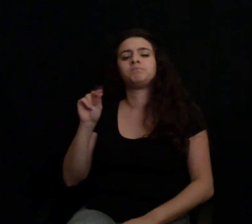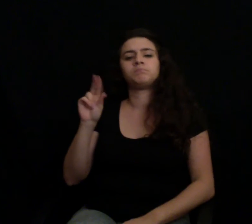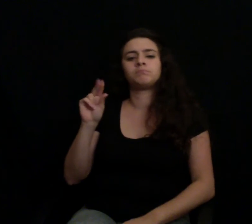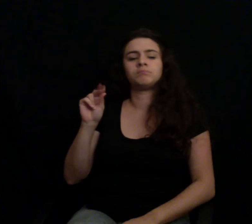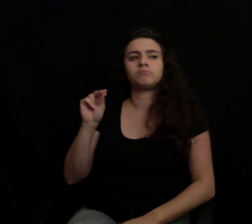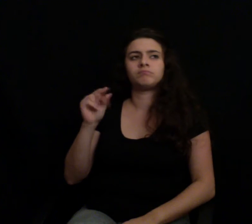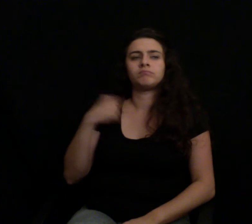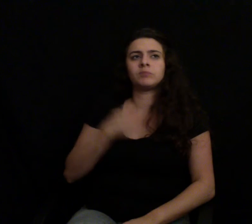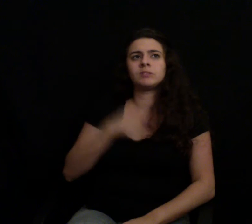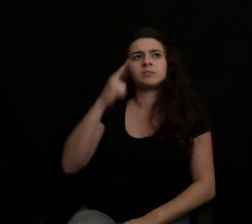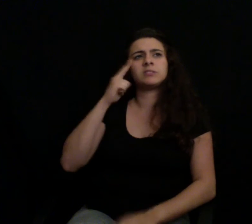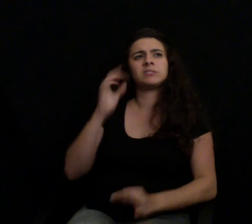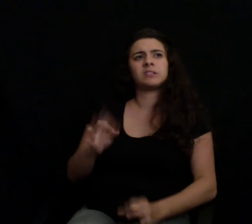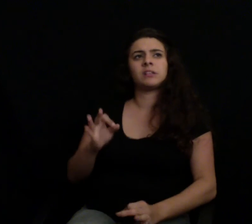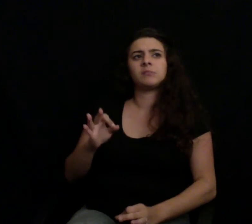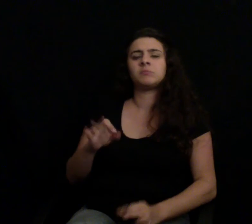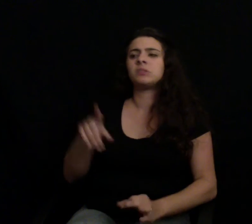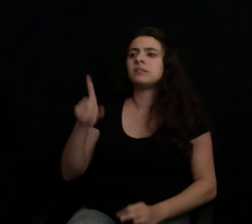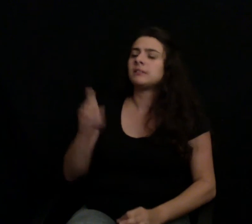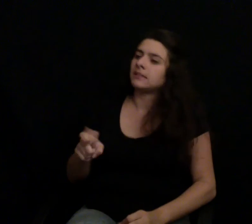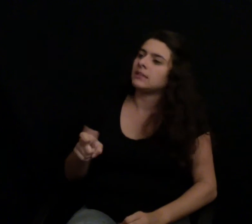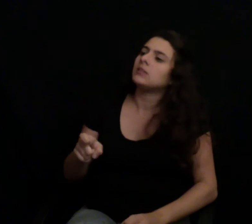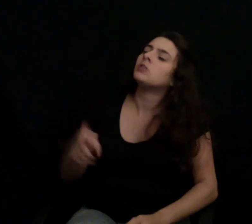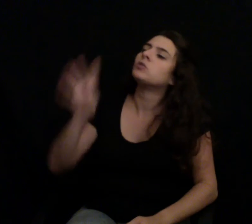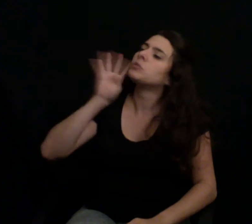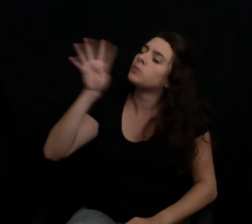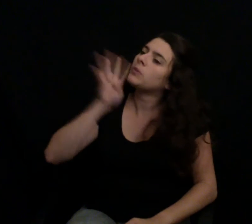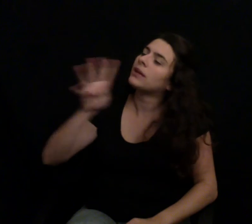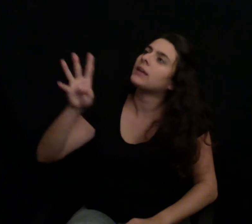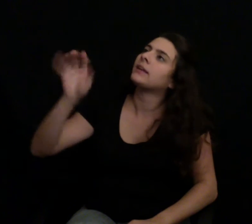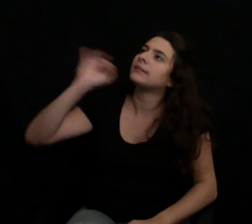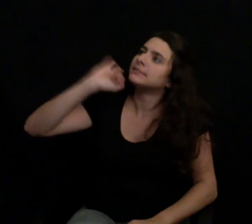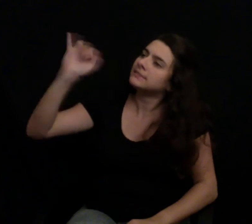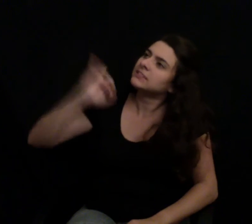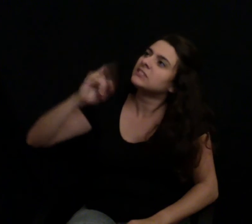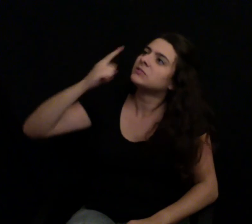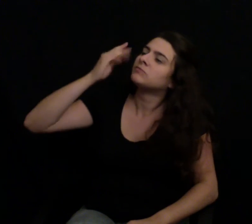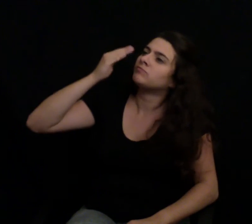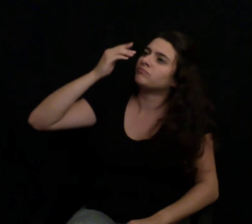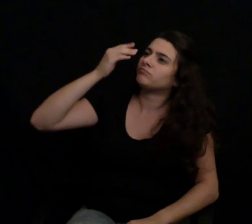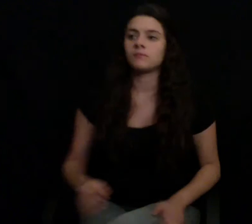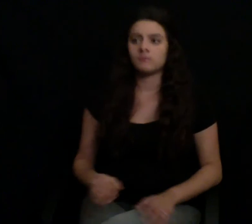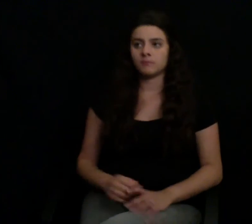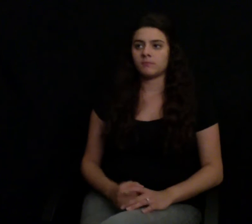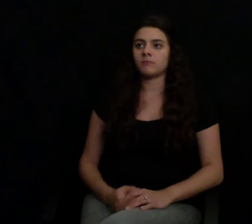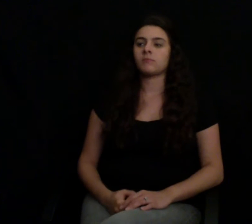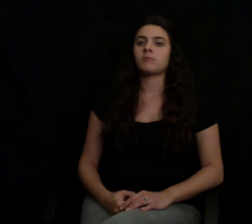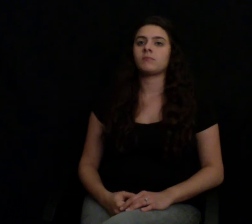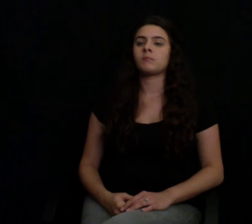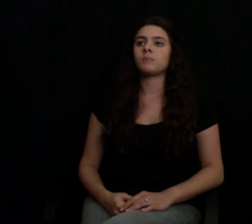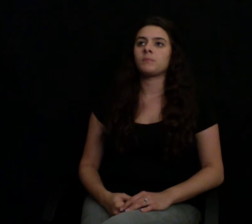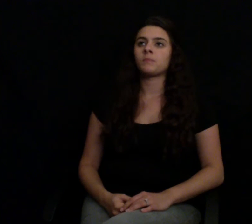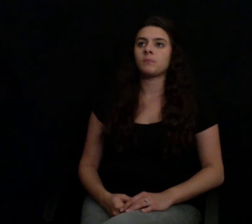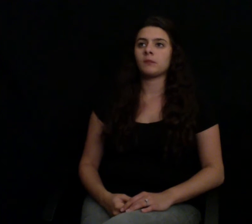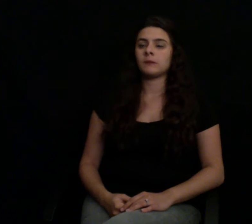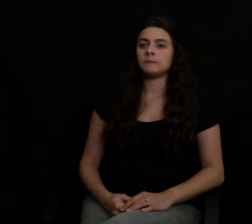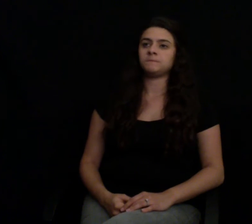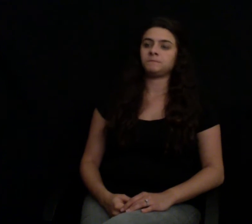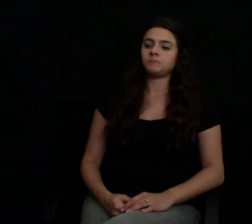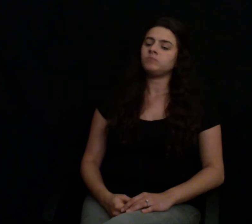We need a sustainable food model. We need, if we're going to eat meat, it has to be the solution. We'd never choose that. Instead, we'd